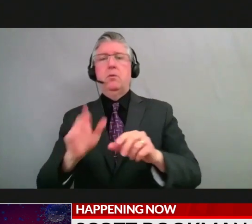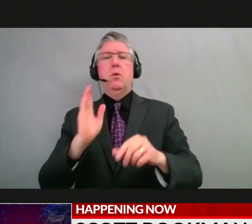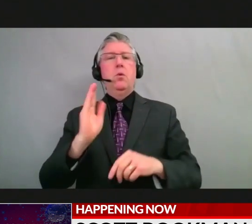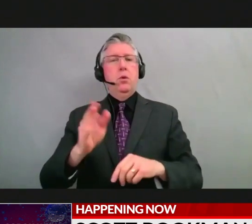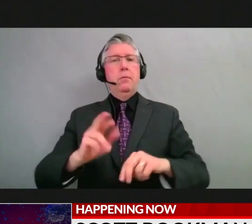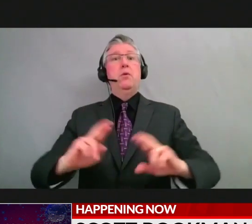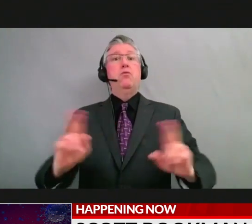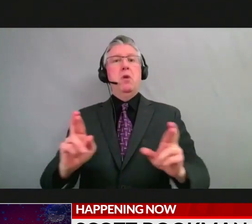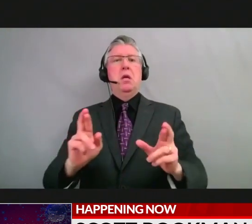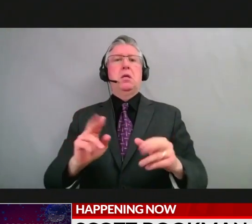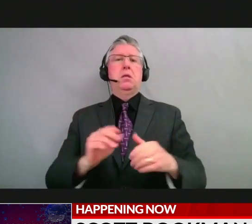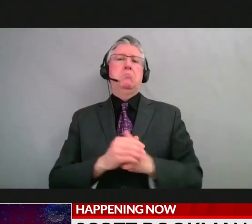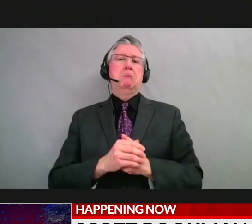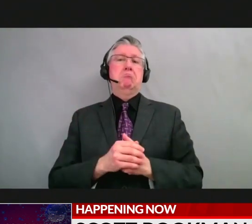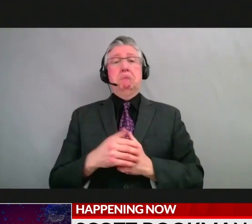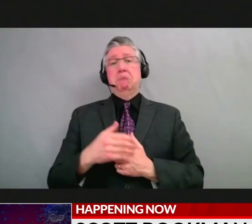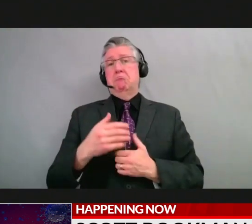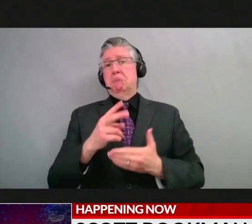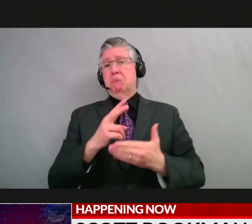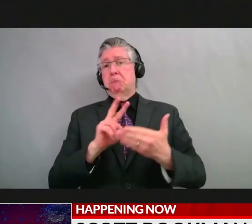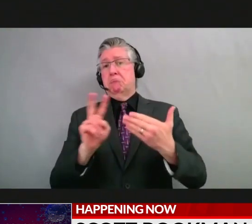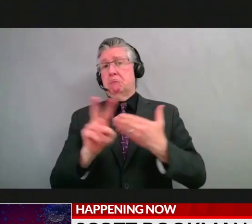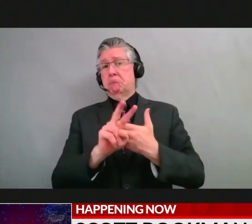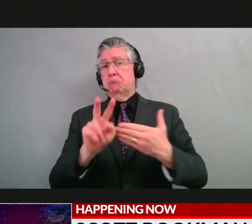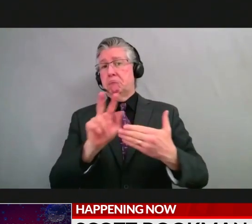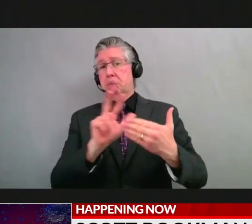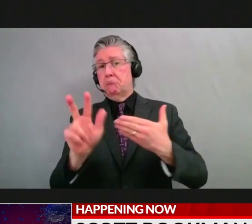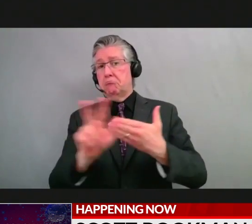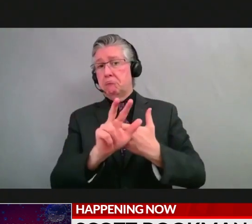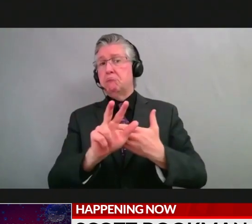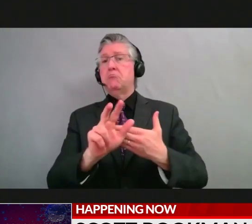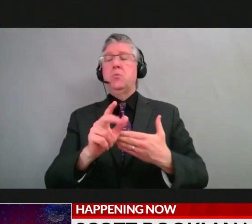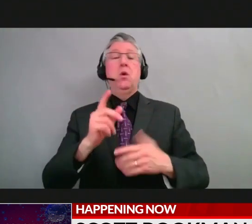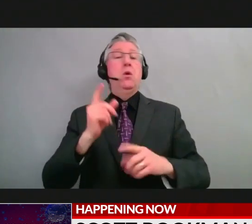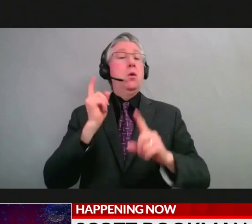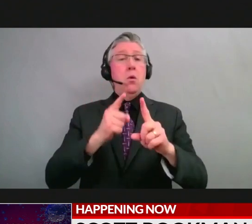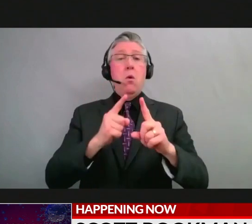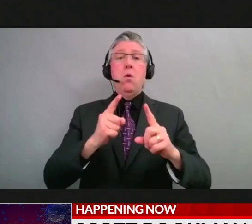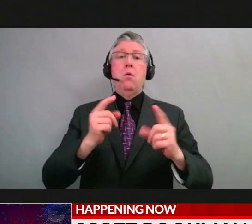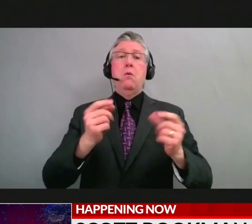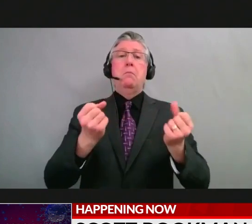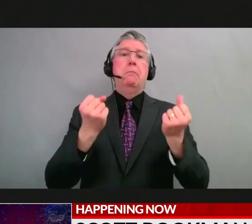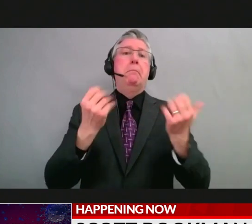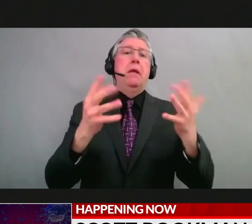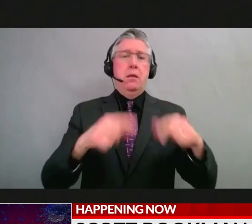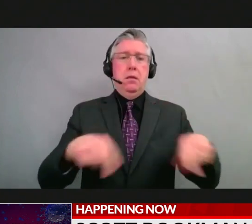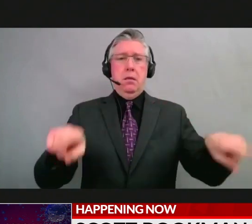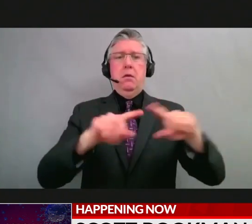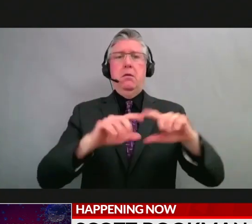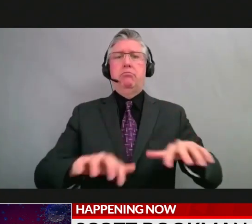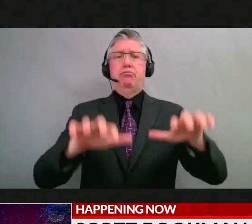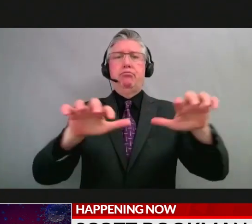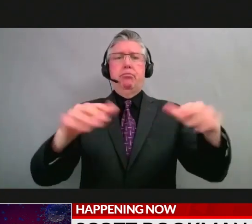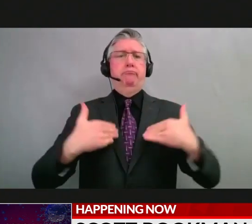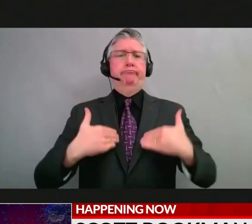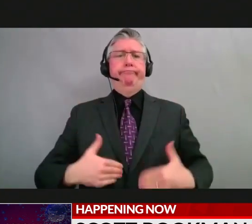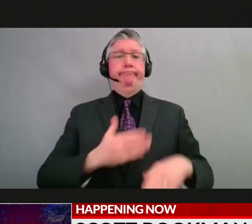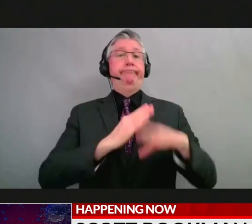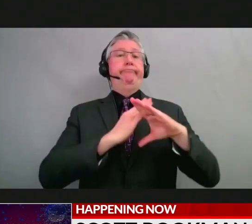is, you know, being in a spot where we have a high level of immunity. Come fall, we may need to do something different.